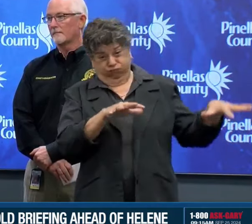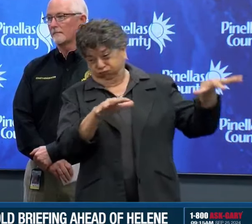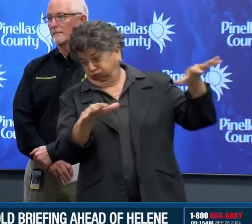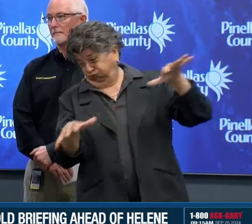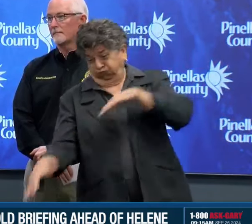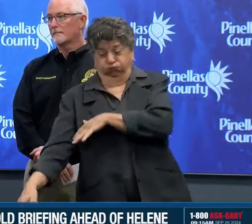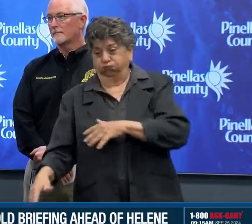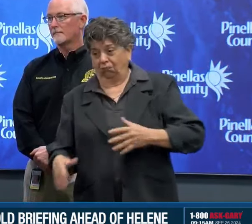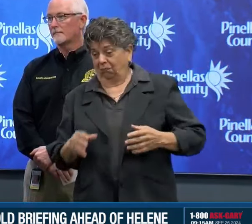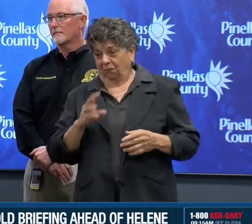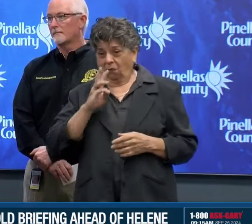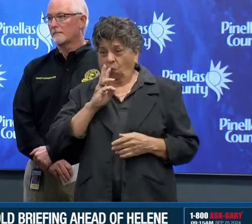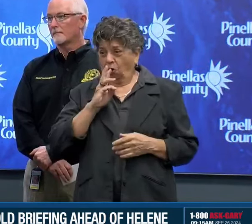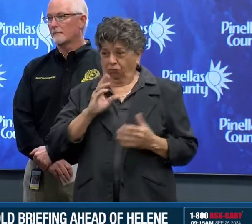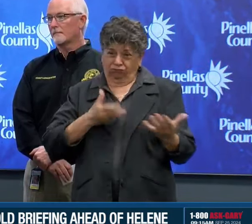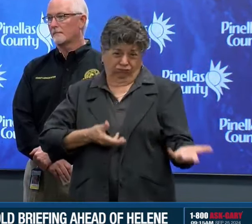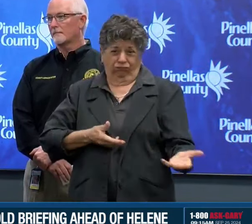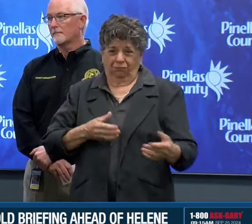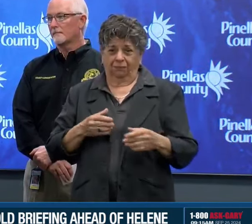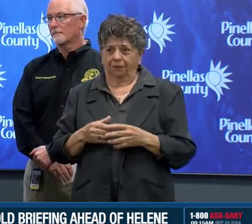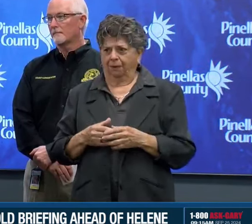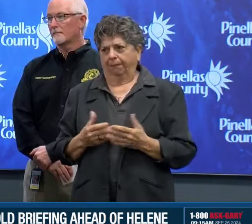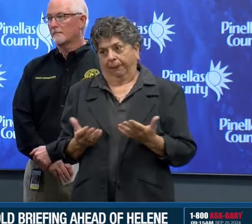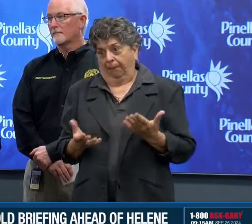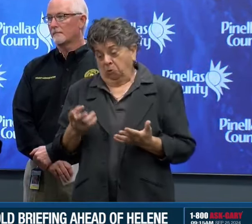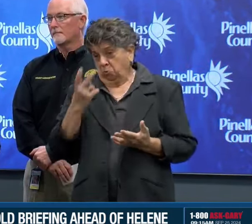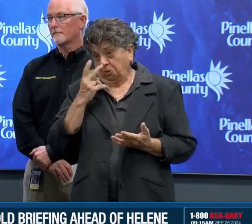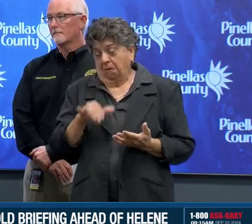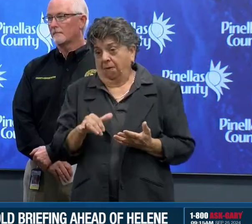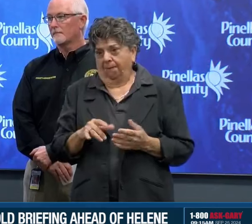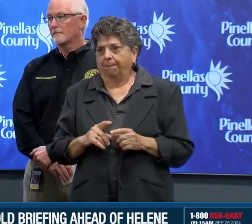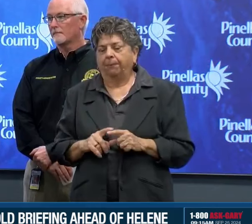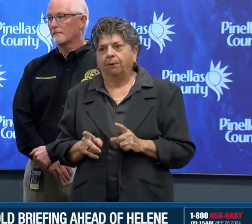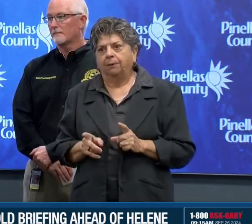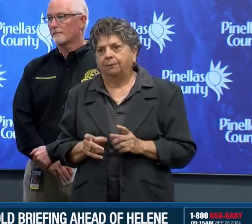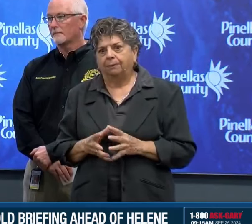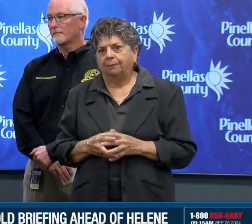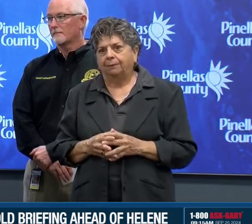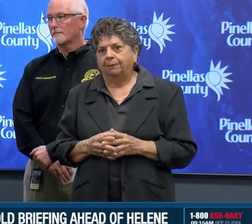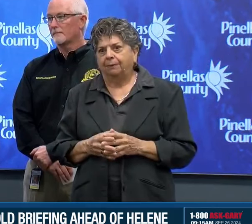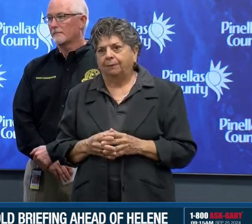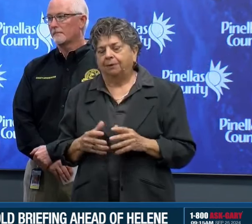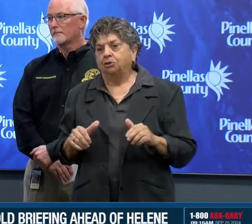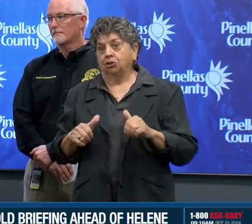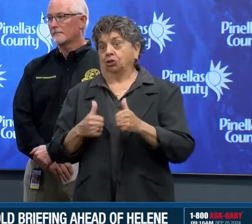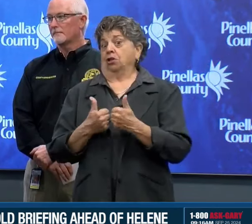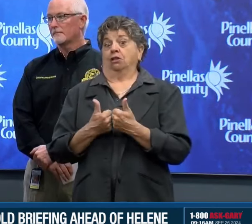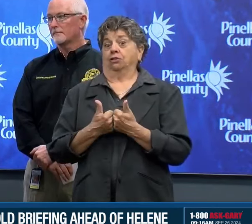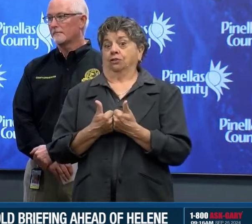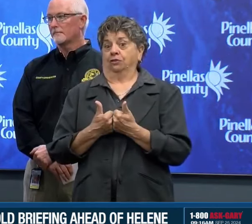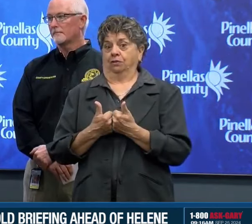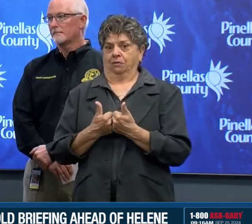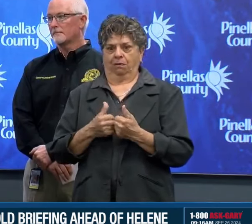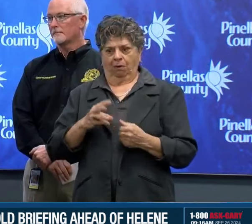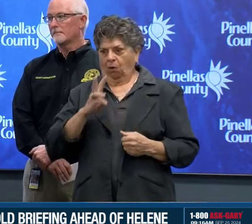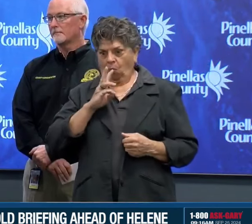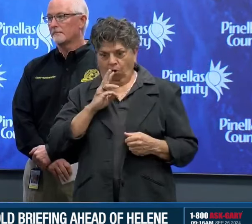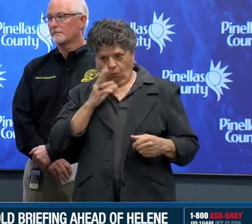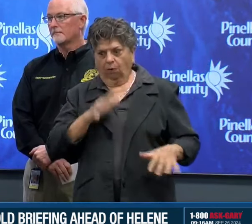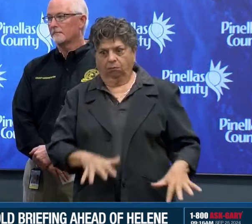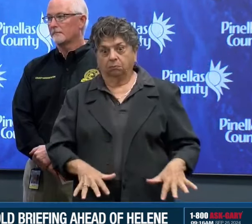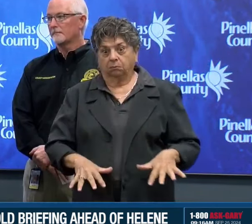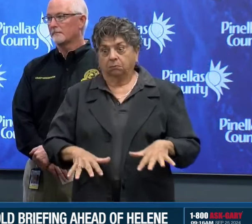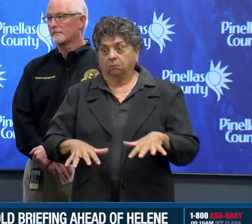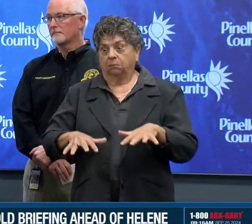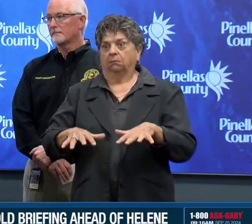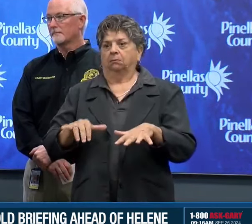period of time. The challenge we're going to have with this system is because the waters are going to be elevated for such a long period of time. That's going